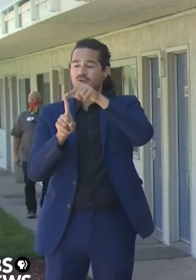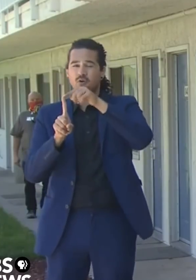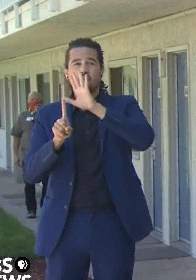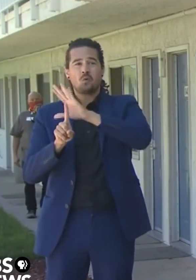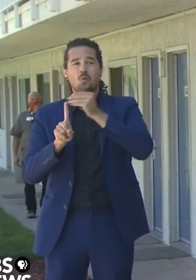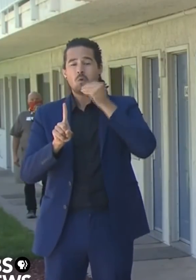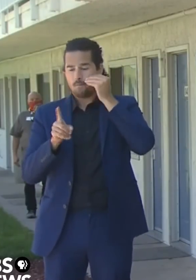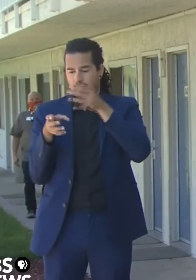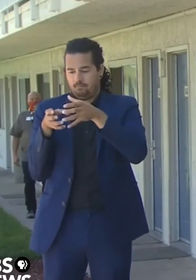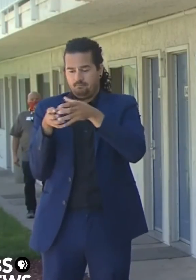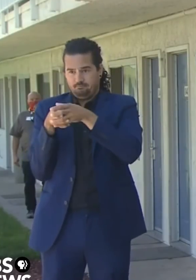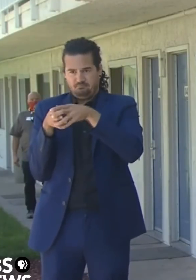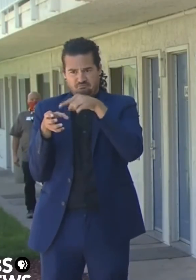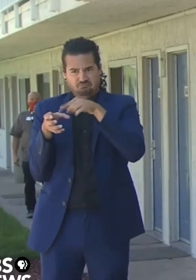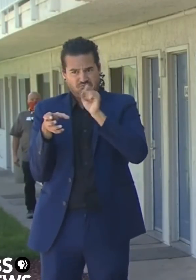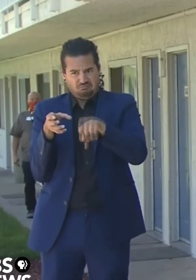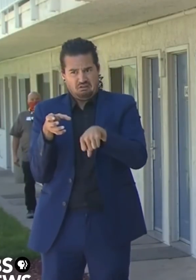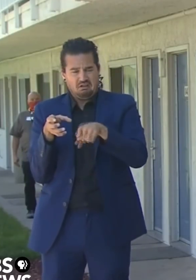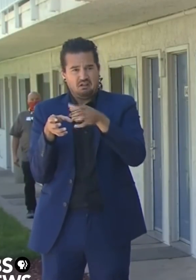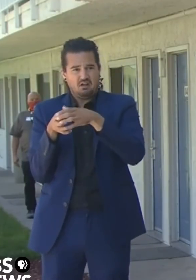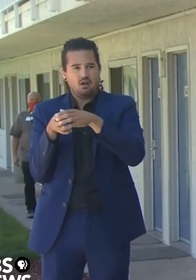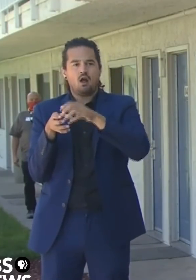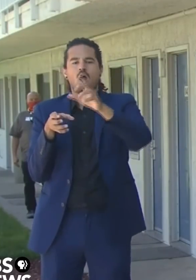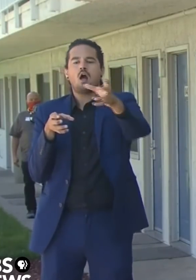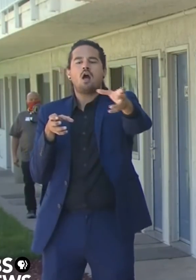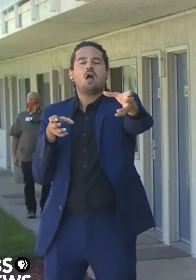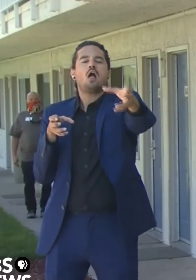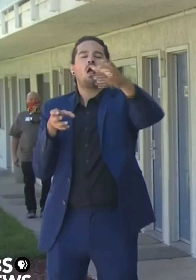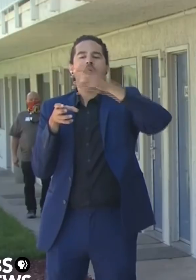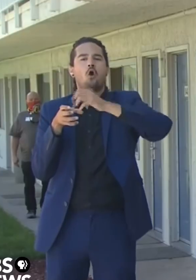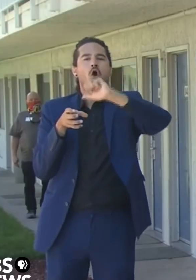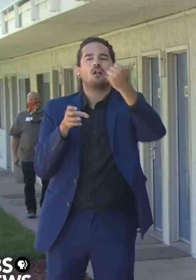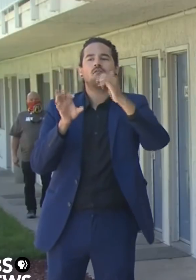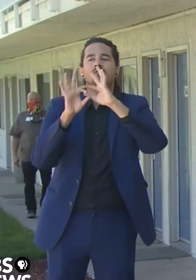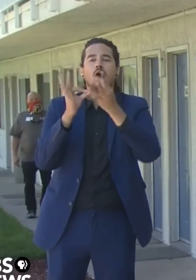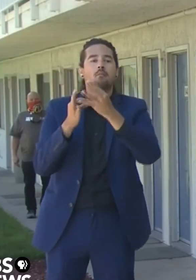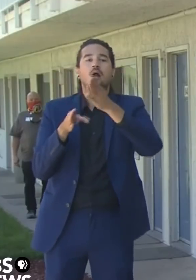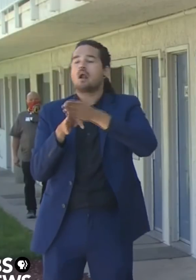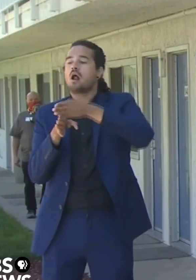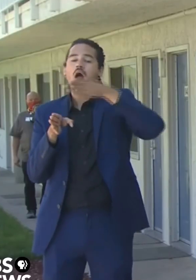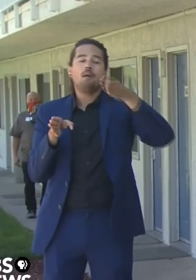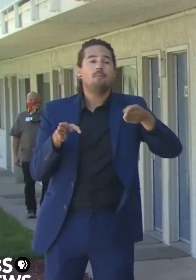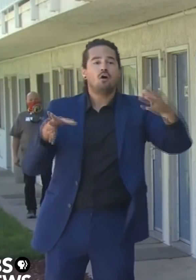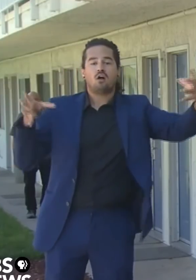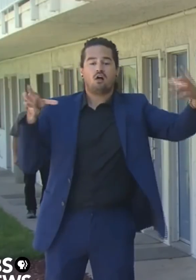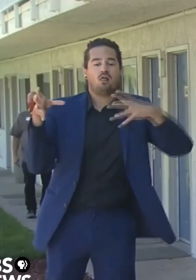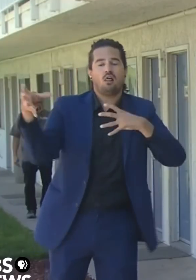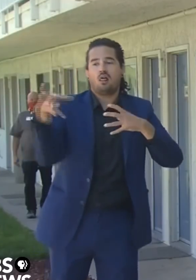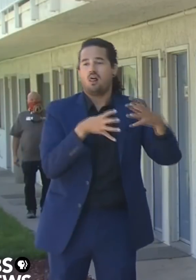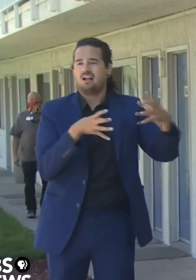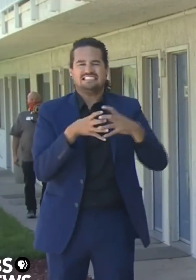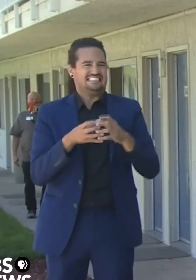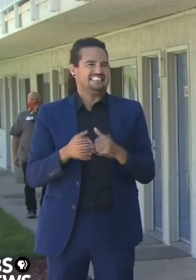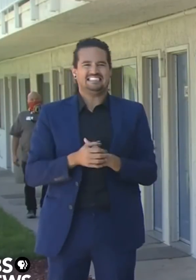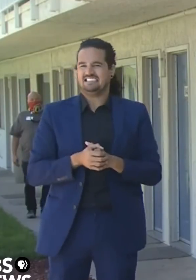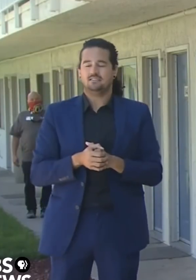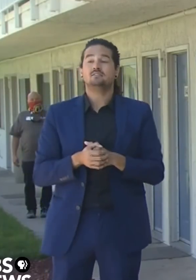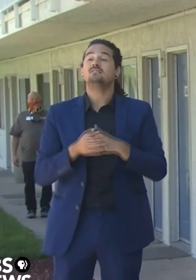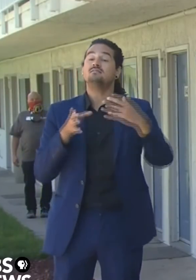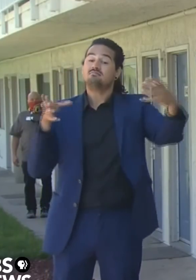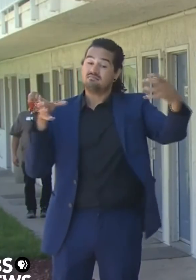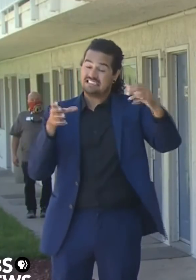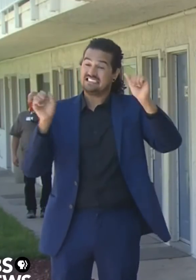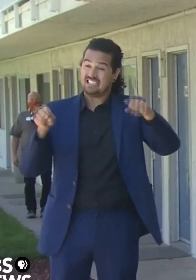and immediate family members begin to mix and they take down their guard. They may walk into that barbecue with masks on.